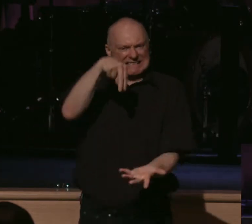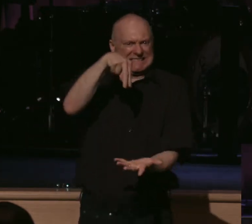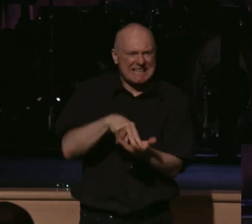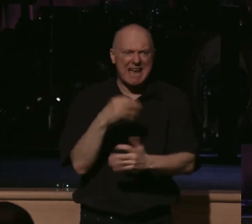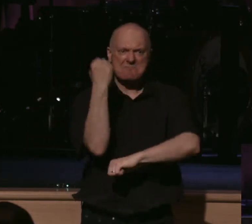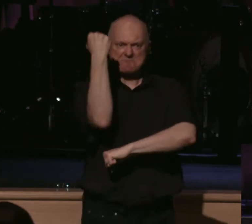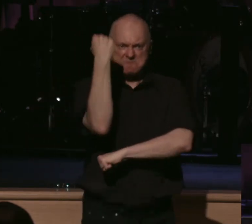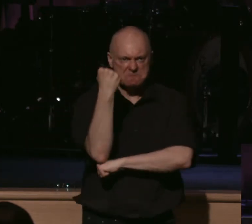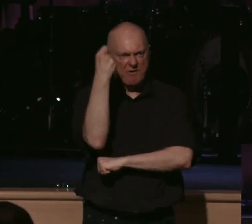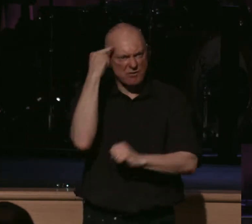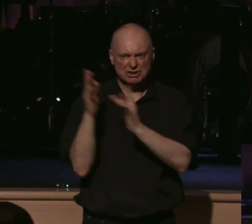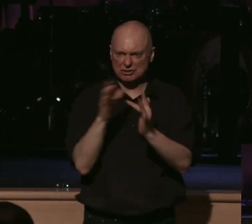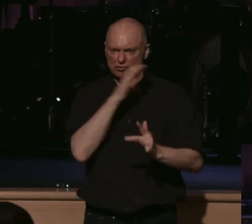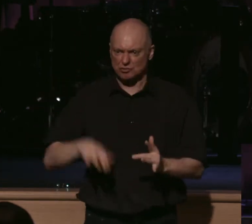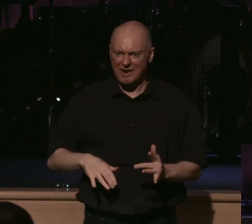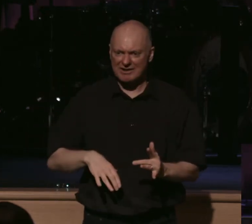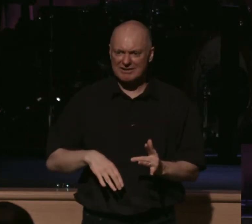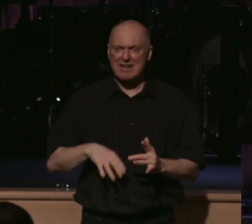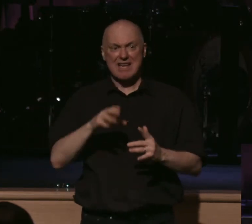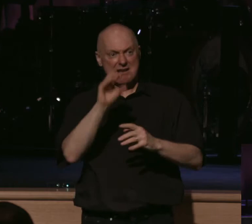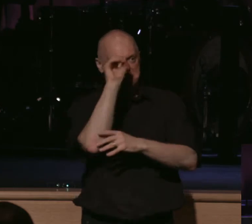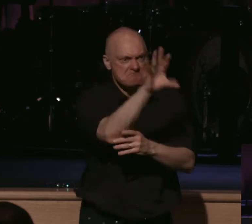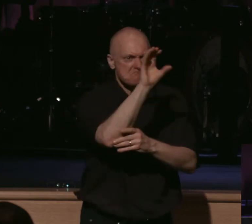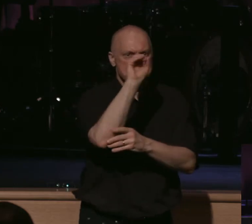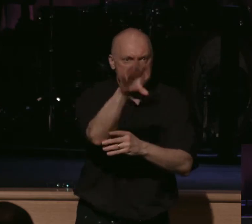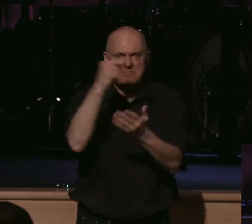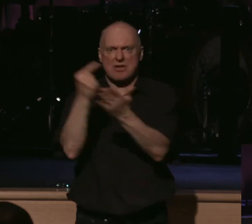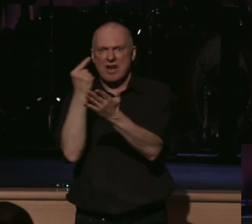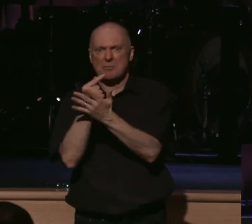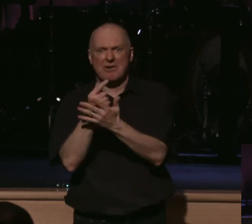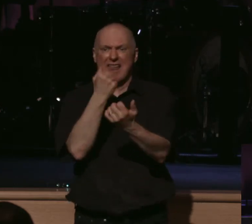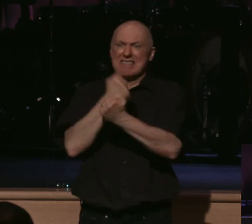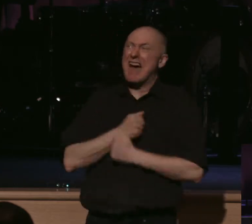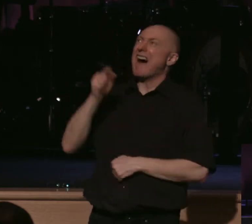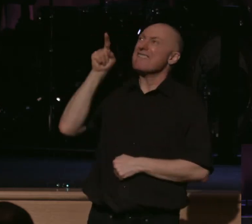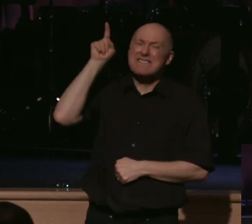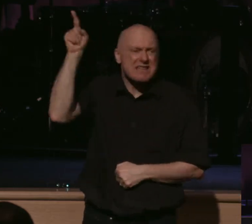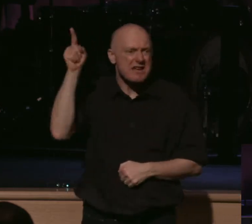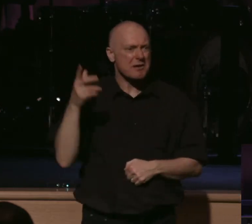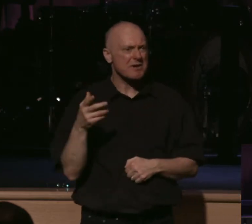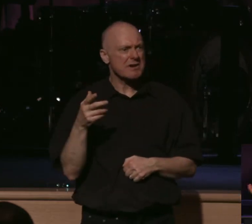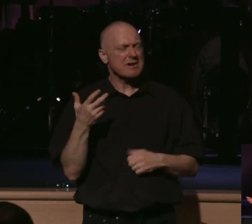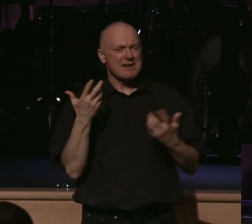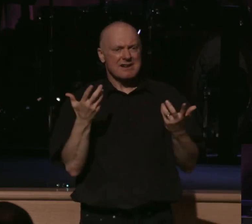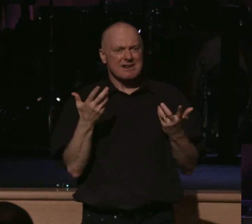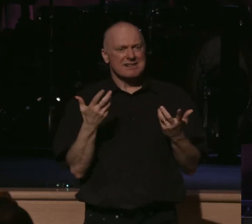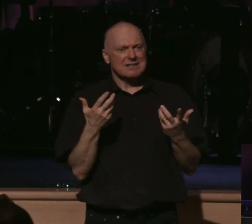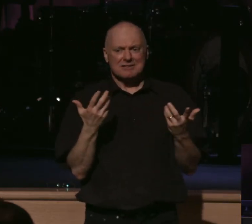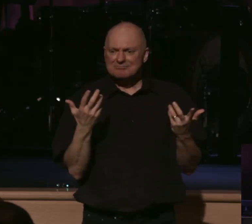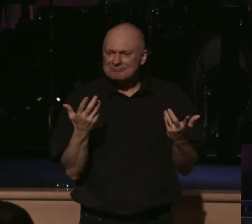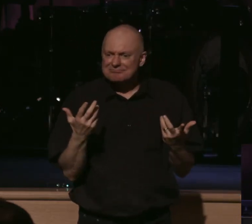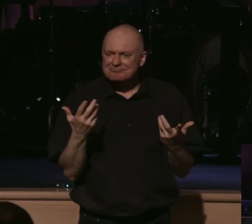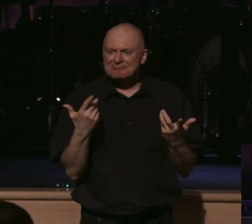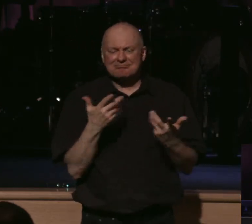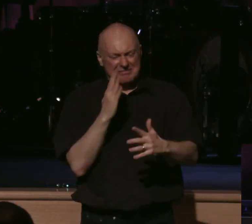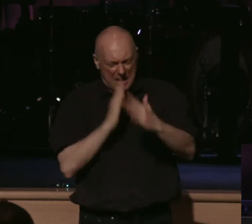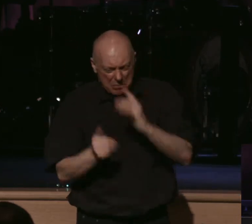for the cause and the call and the gospel of Jesus, who's going to love him and do it with compassion and gentleness and humility, we're not